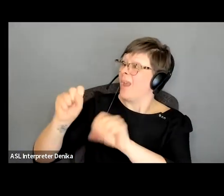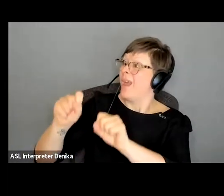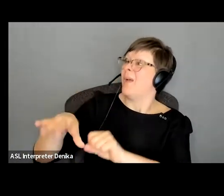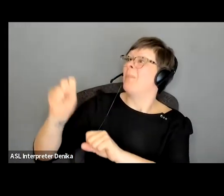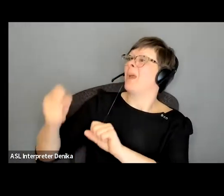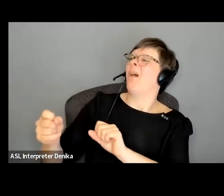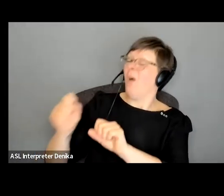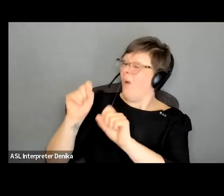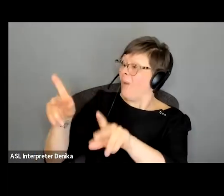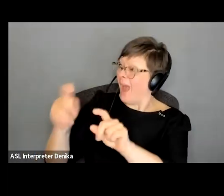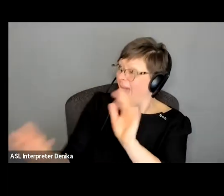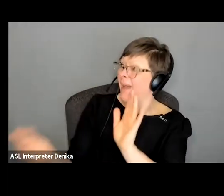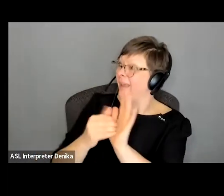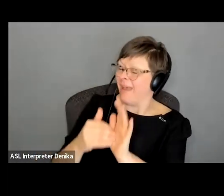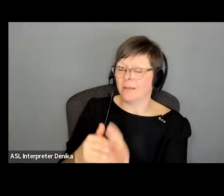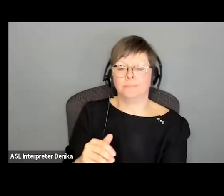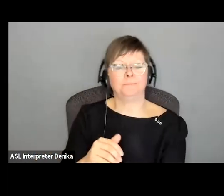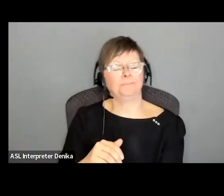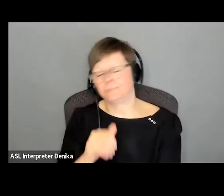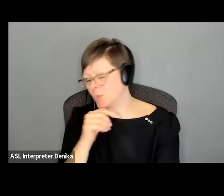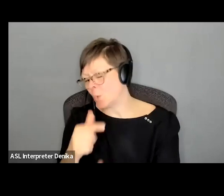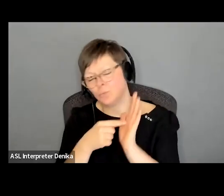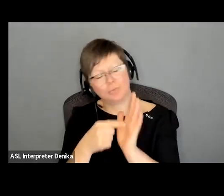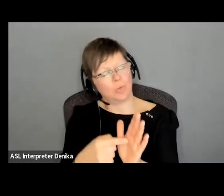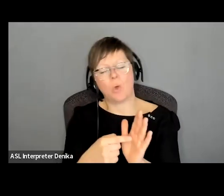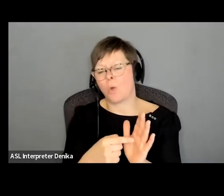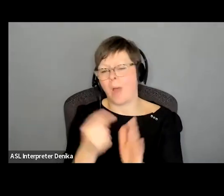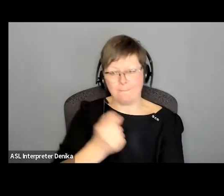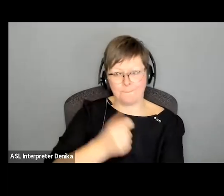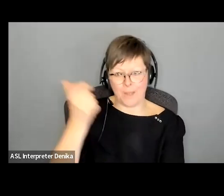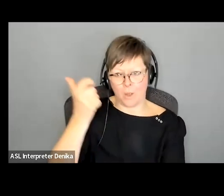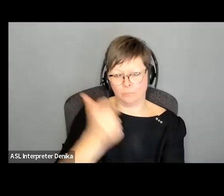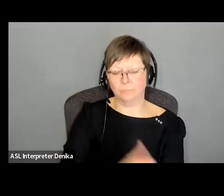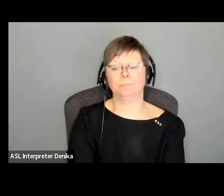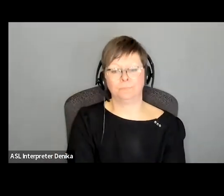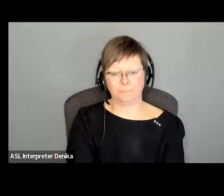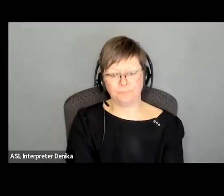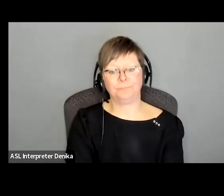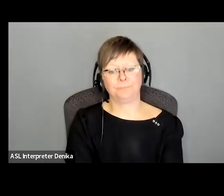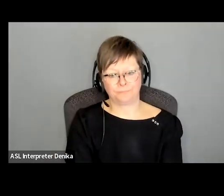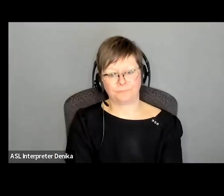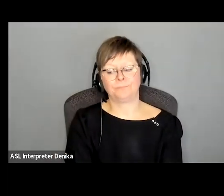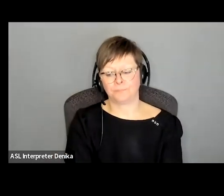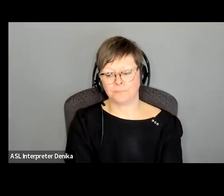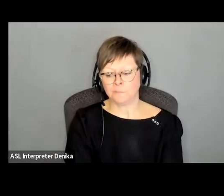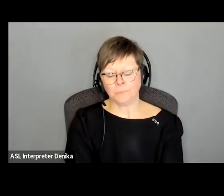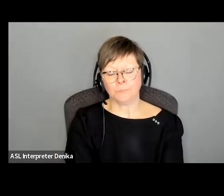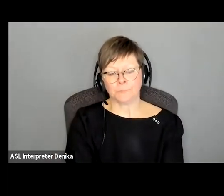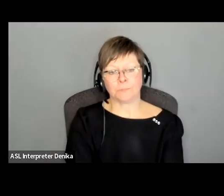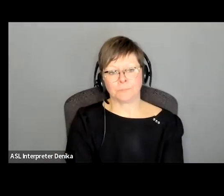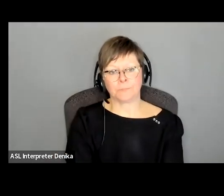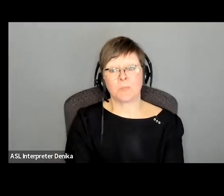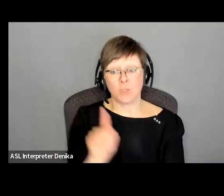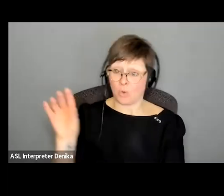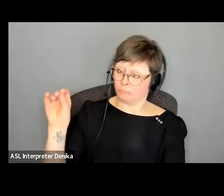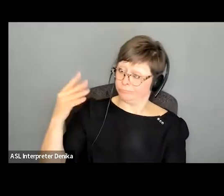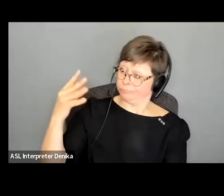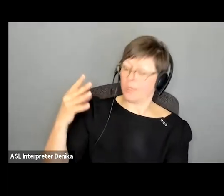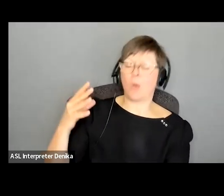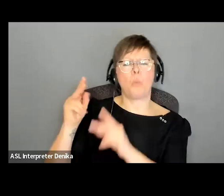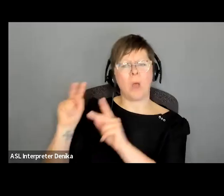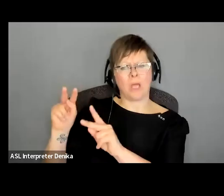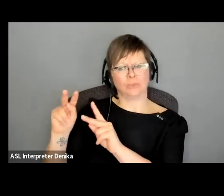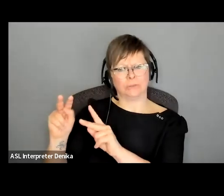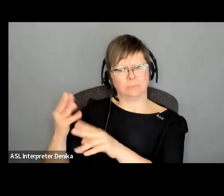know um you probably don't want to show that you probably don't and and the other thing